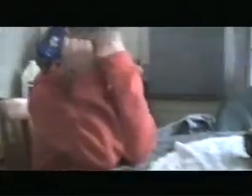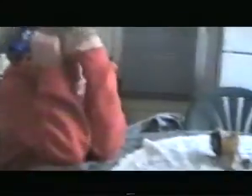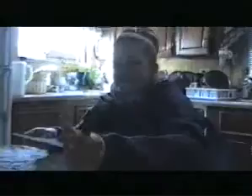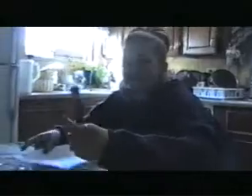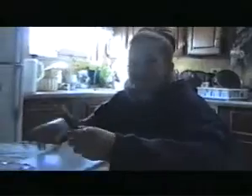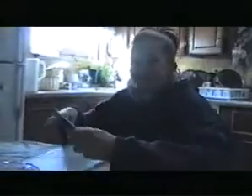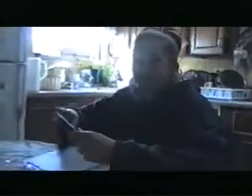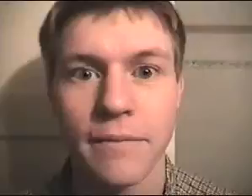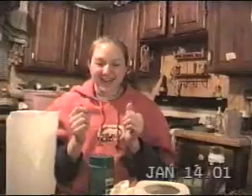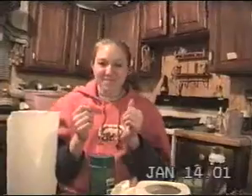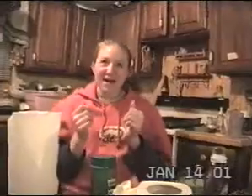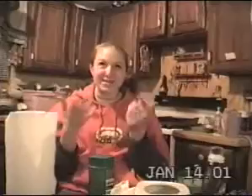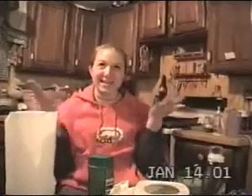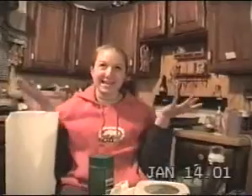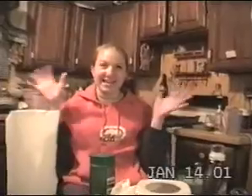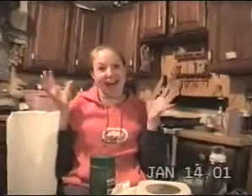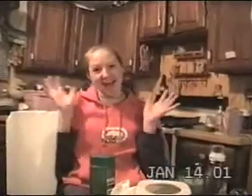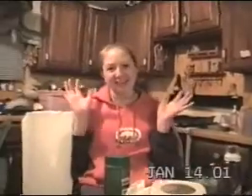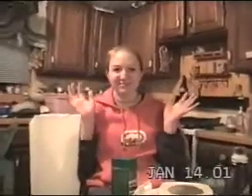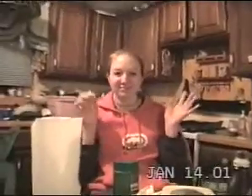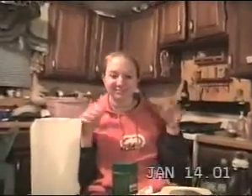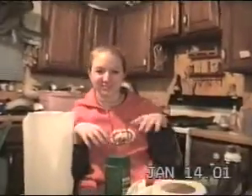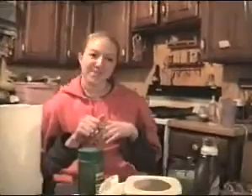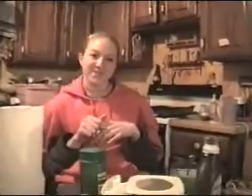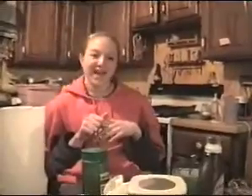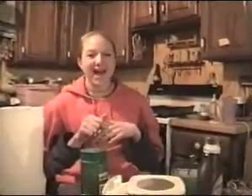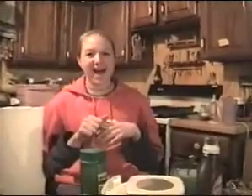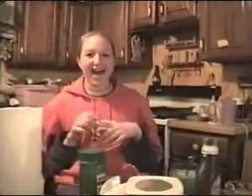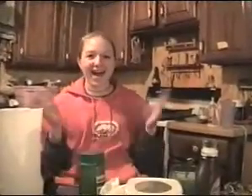The tape's gone. I'm Annie! Wait, wait, wait. Hi!